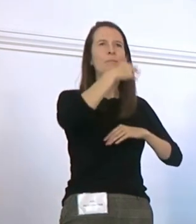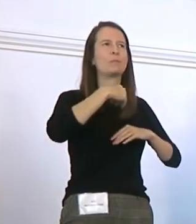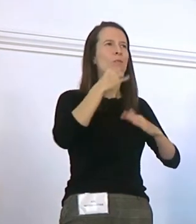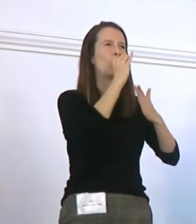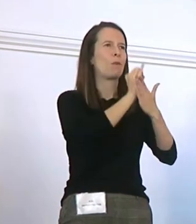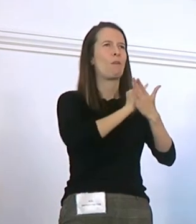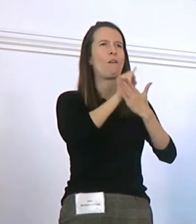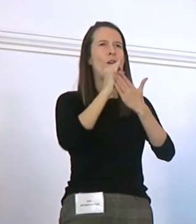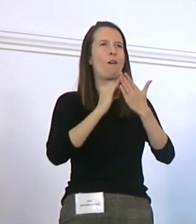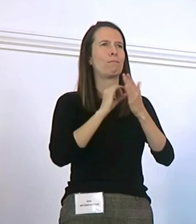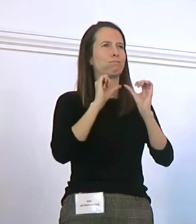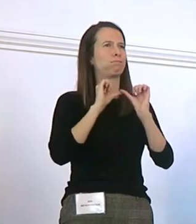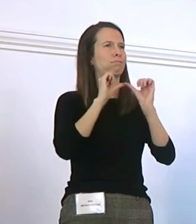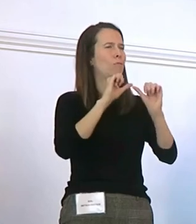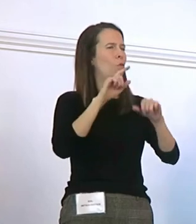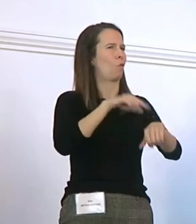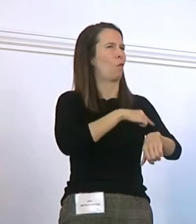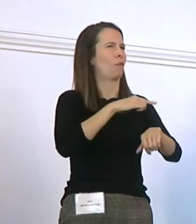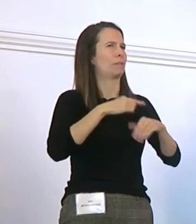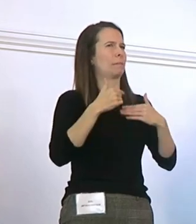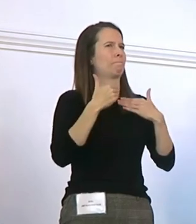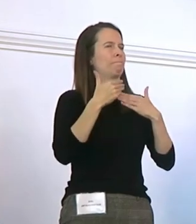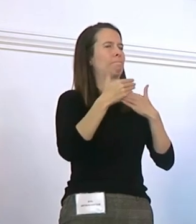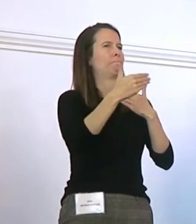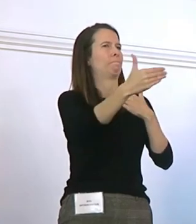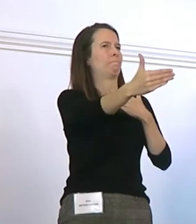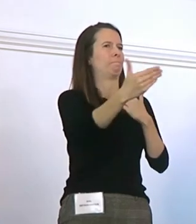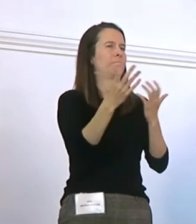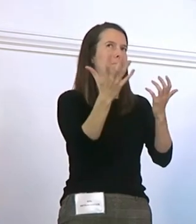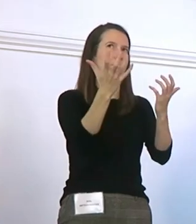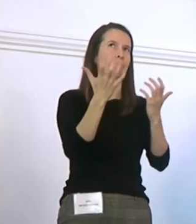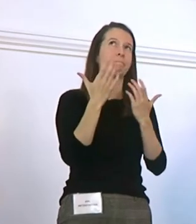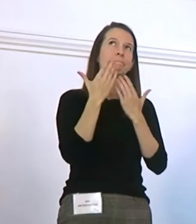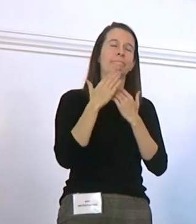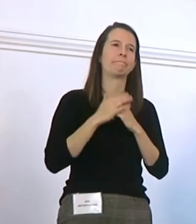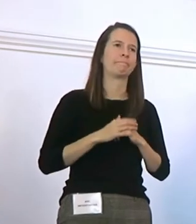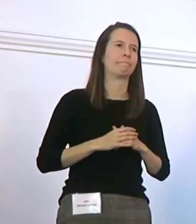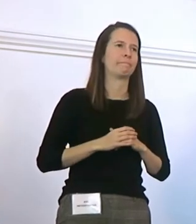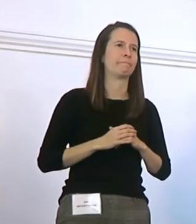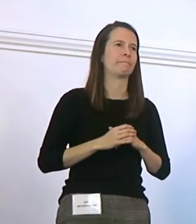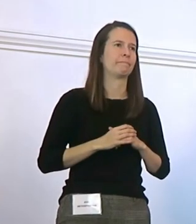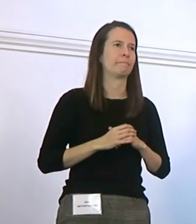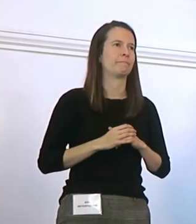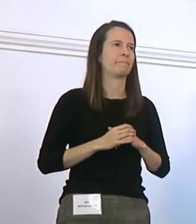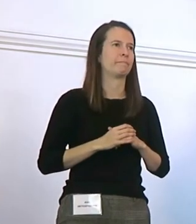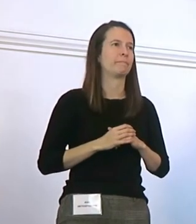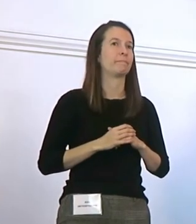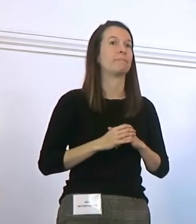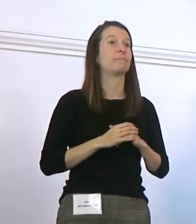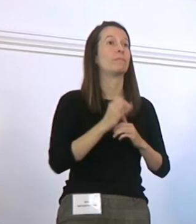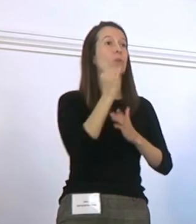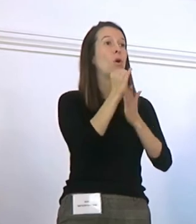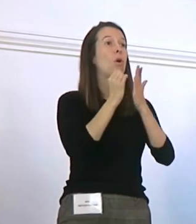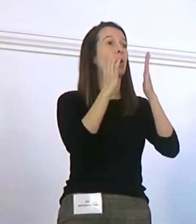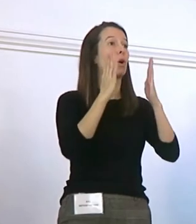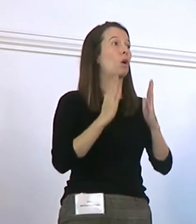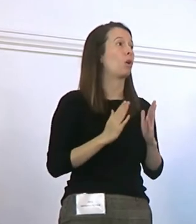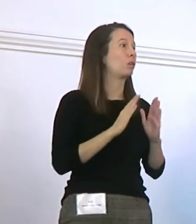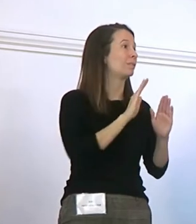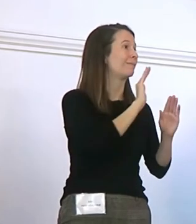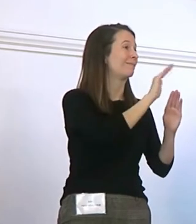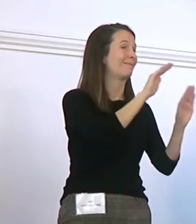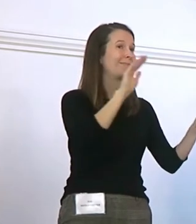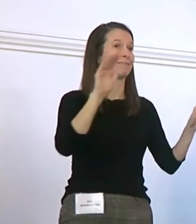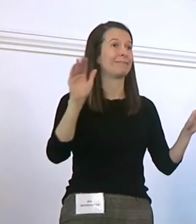for a long, long time. I want to say to the artists, it's